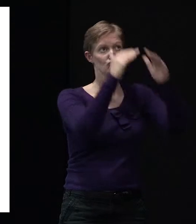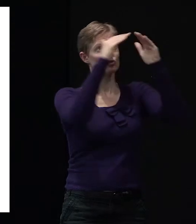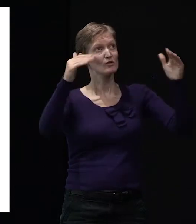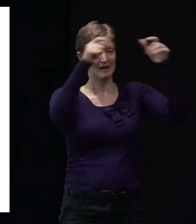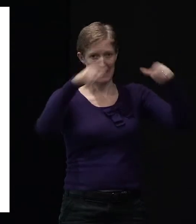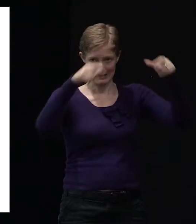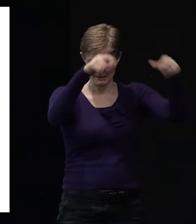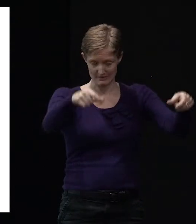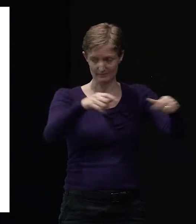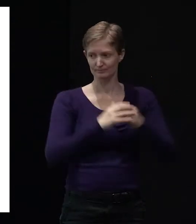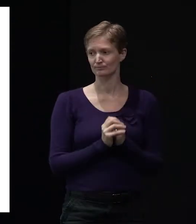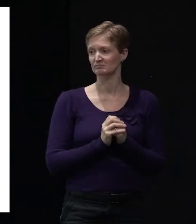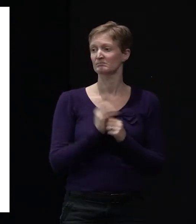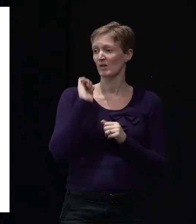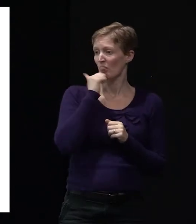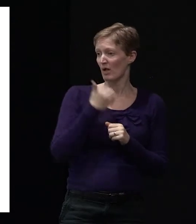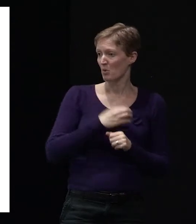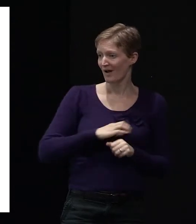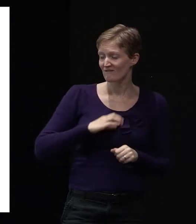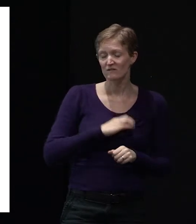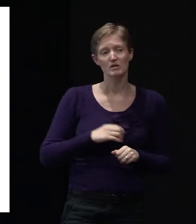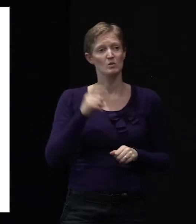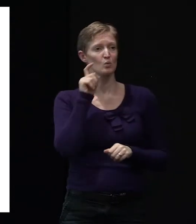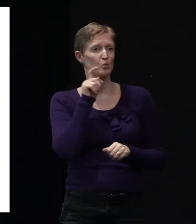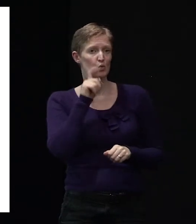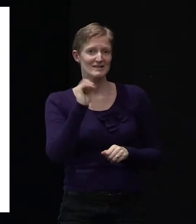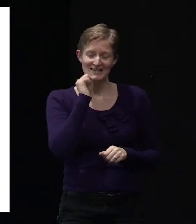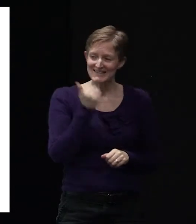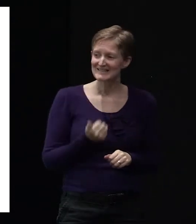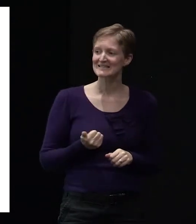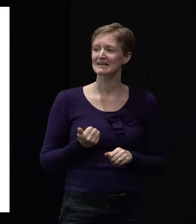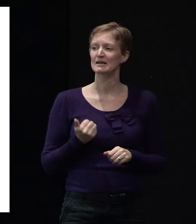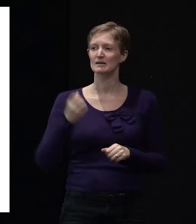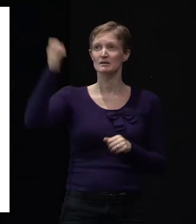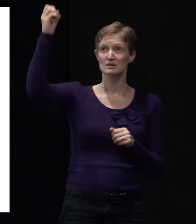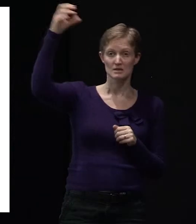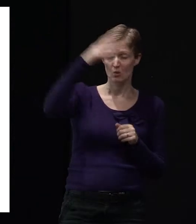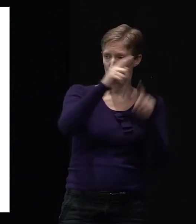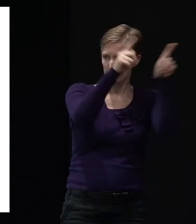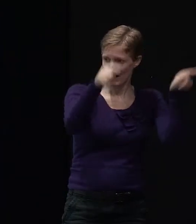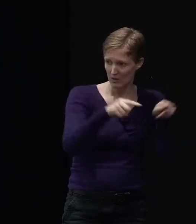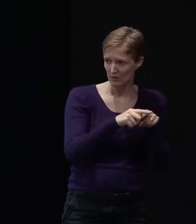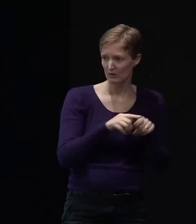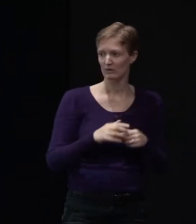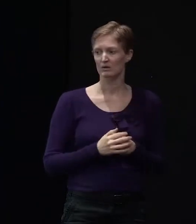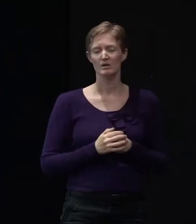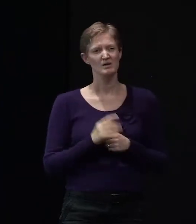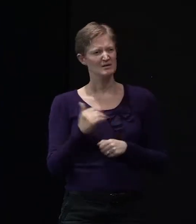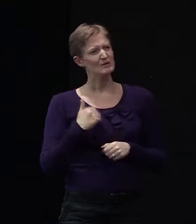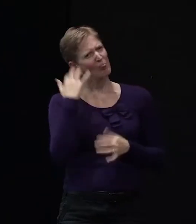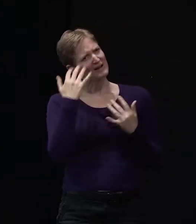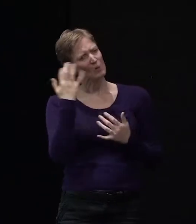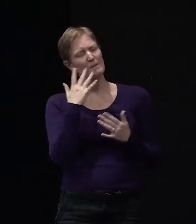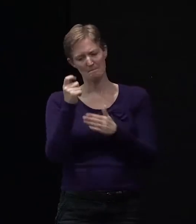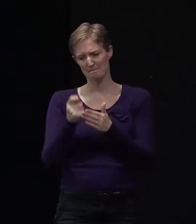Thermal comfort issues and water heating, solar power, and rainwater collection. Again, things that you should be thinking about for new houses.